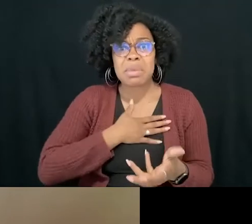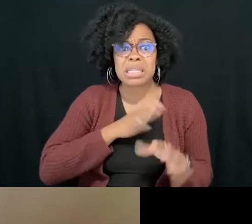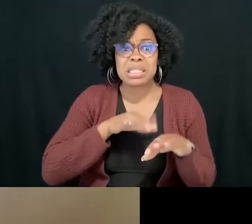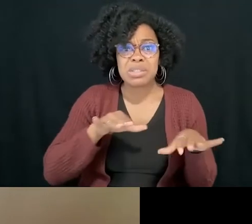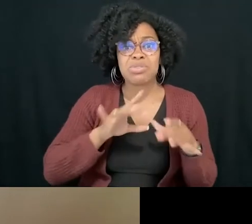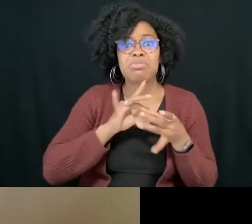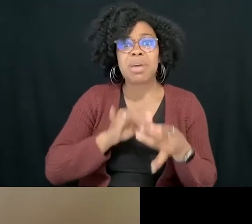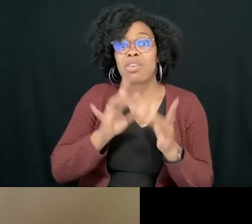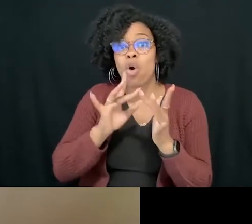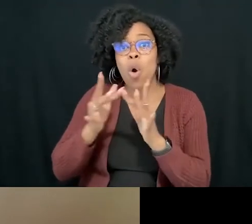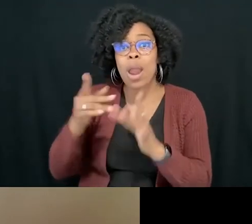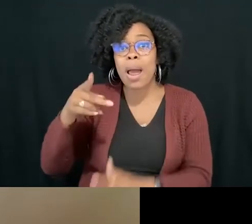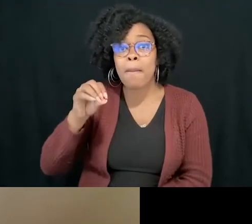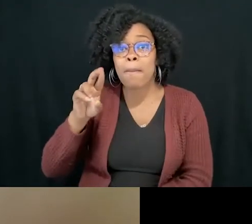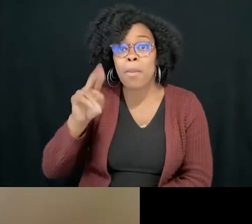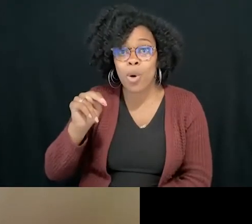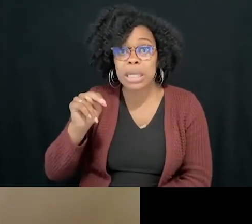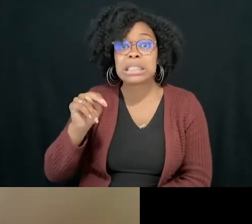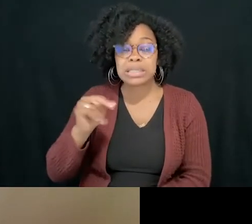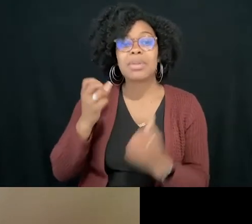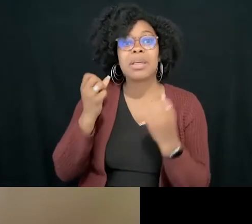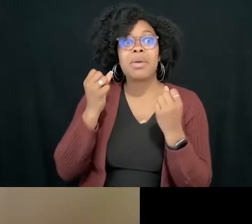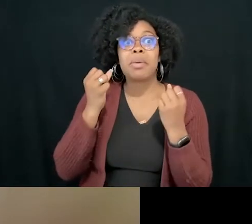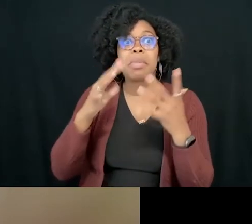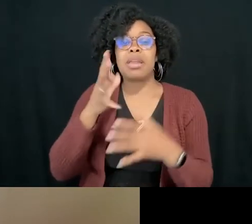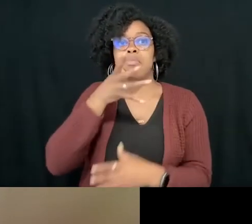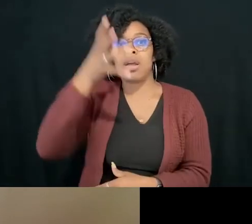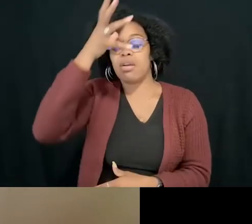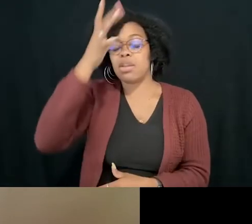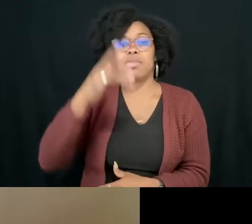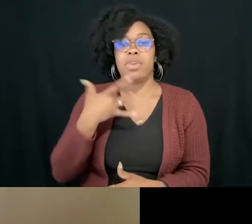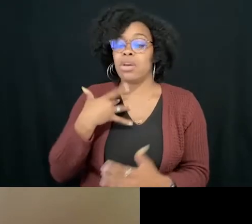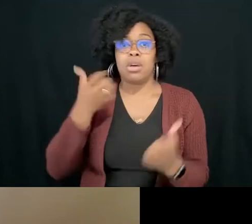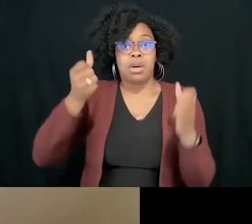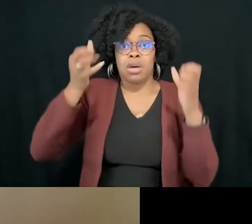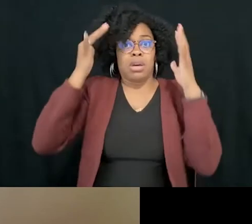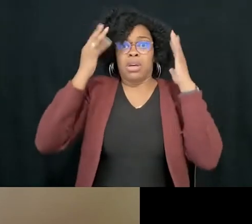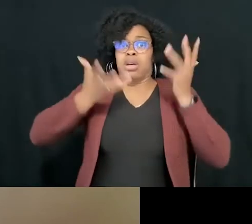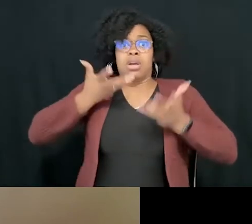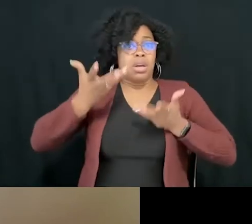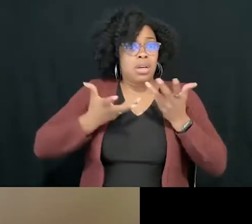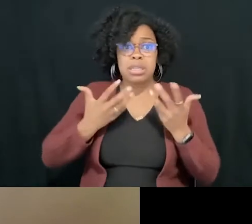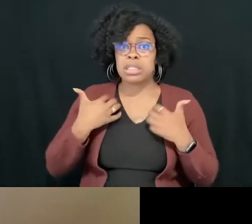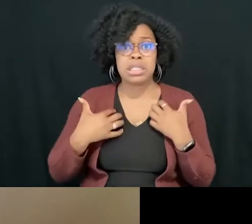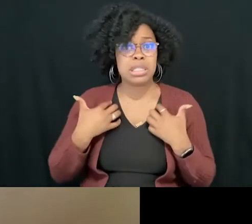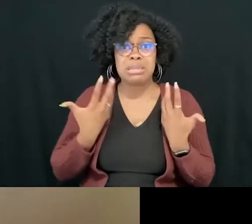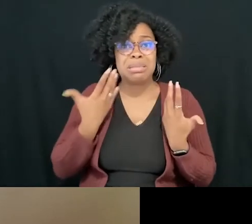Many parents are intimidated by this topic, or they thought, not my child,